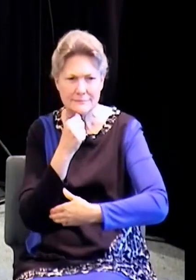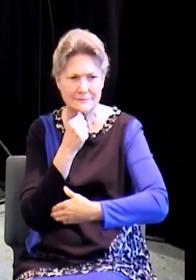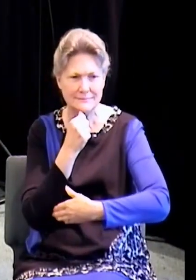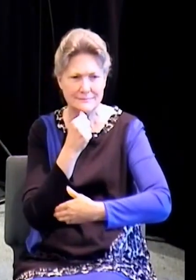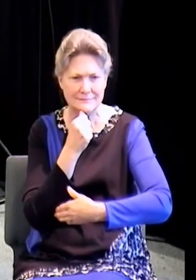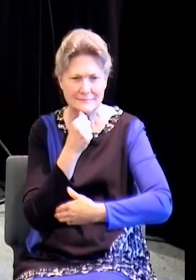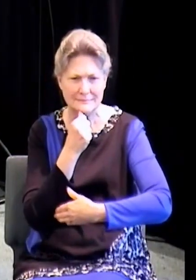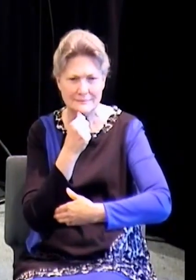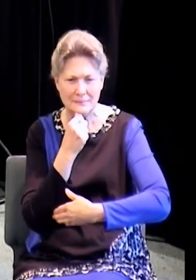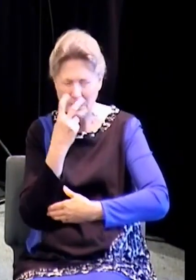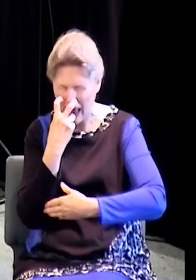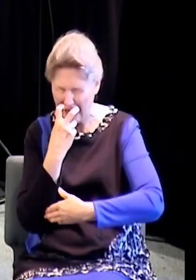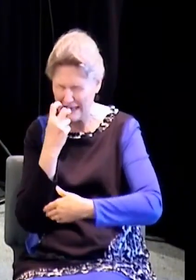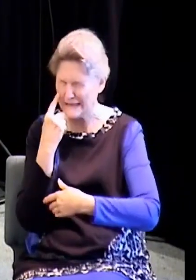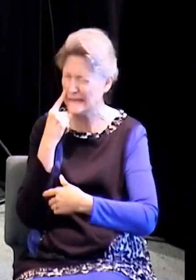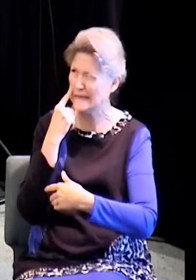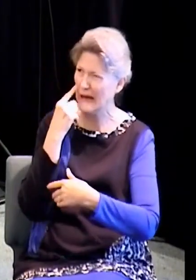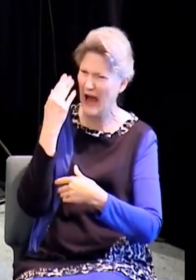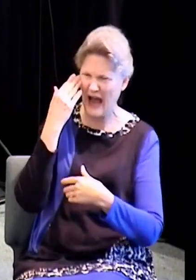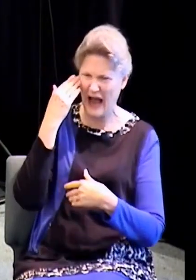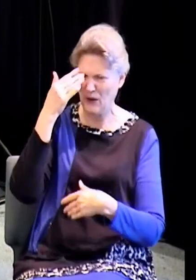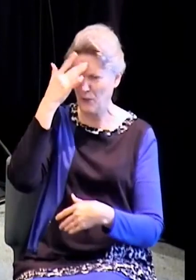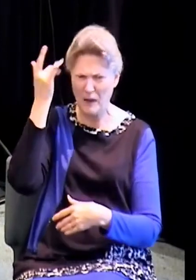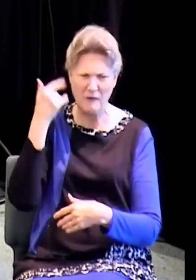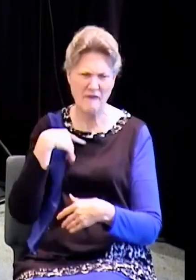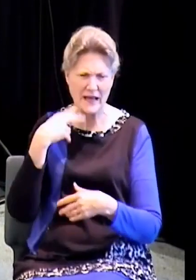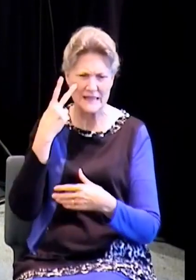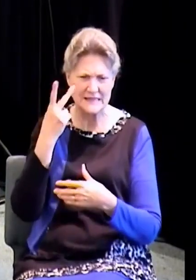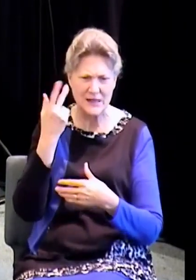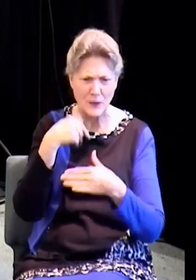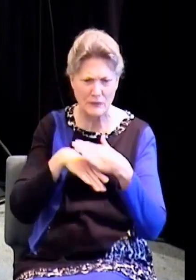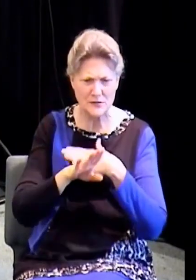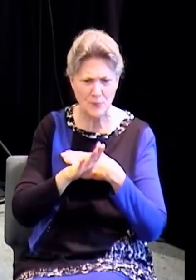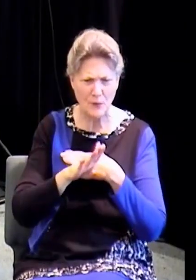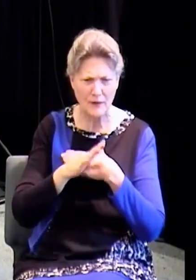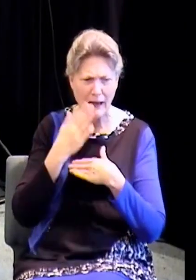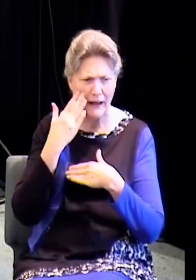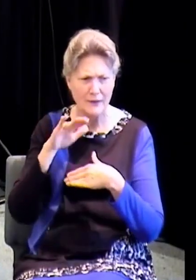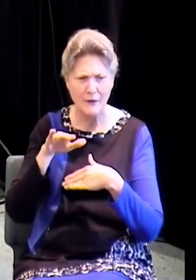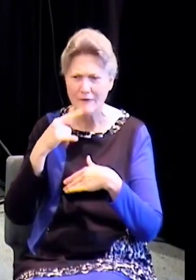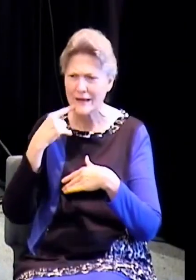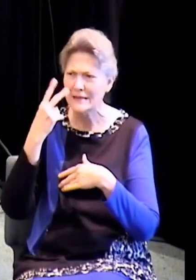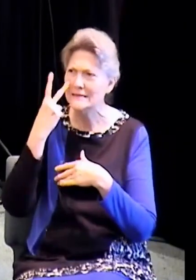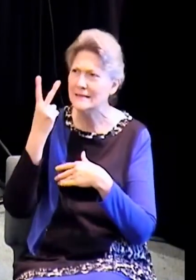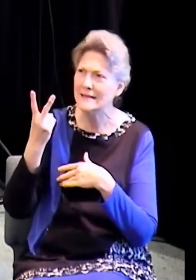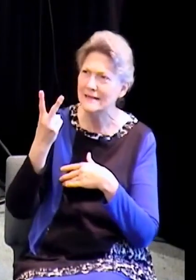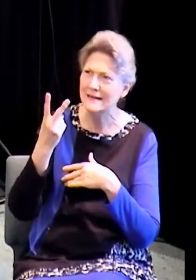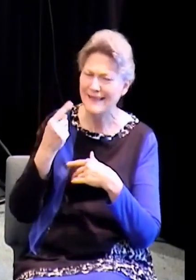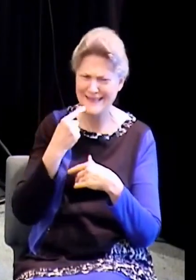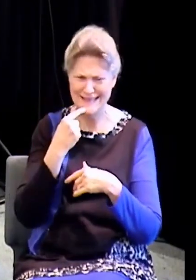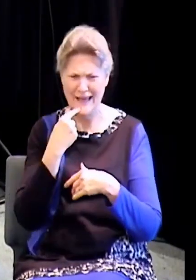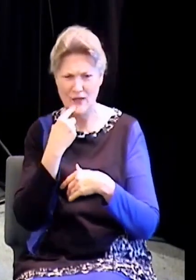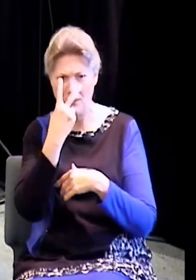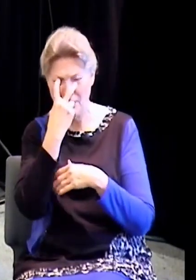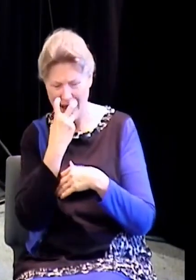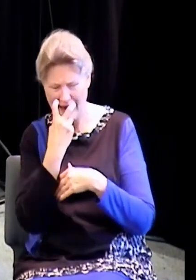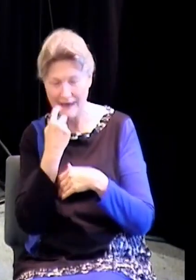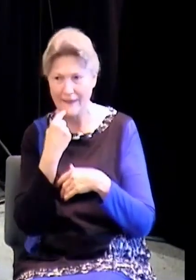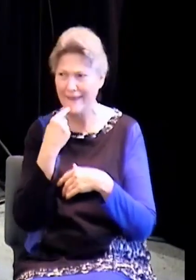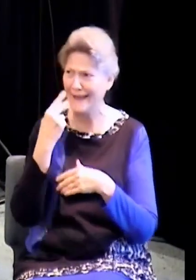remember if I could see or not when I was born. But they say that they're blind up front, and then you can see. But you definitely can't see a whole